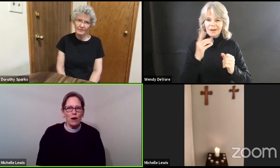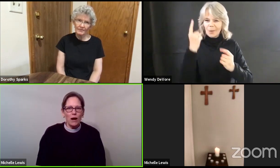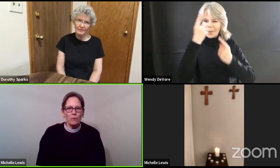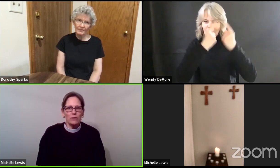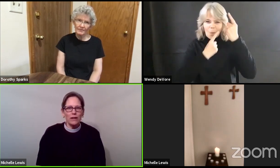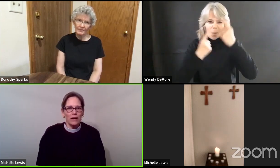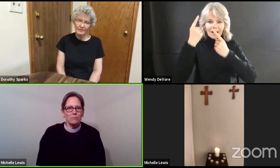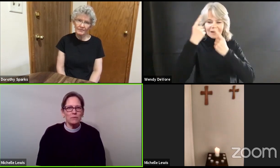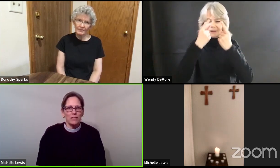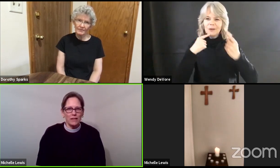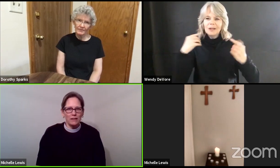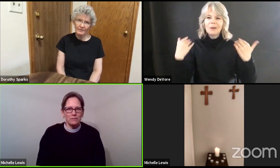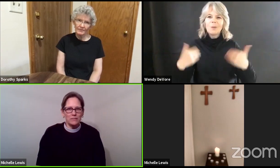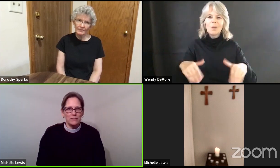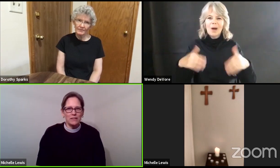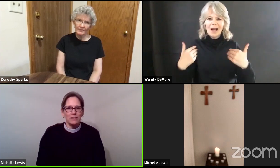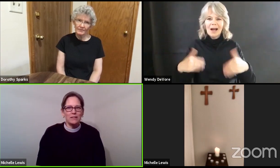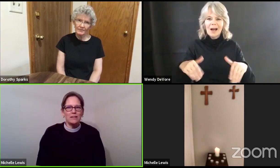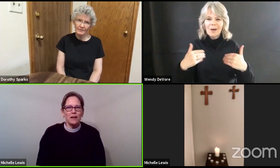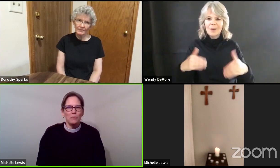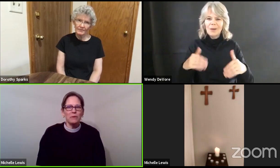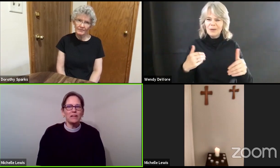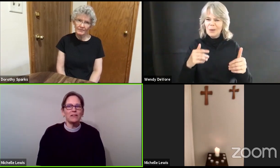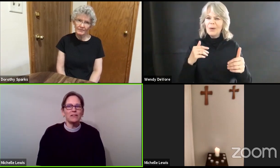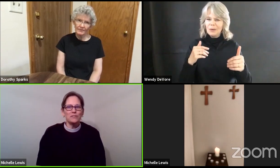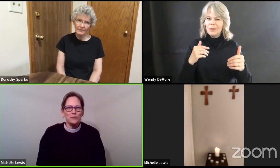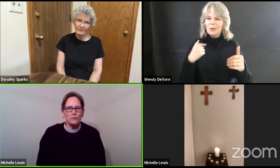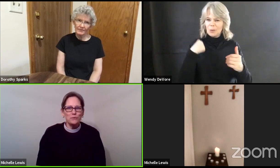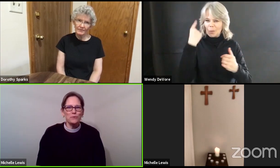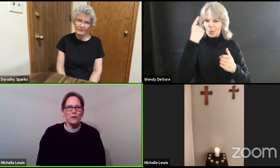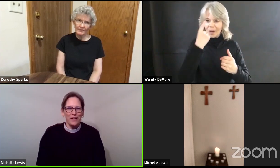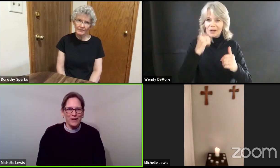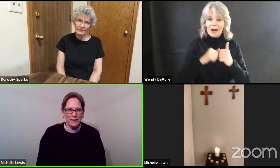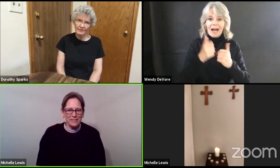our God behaves, coming to us.